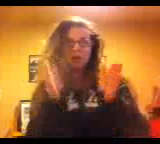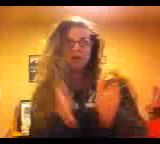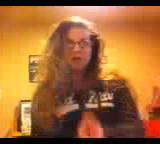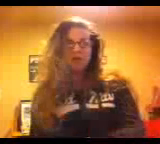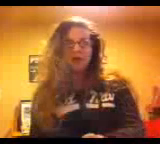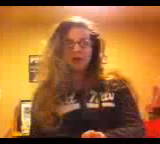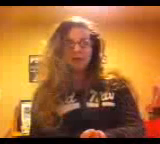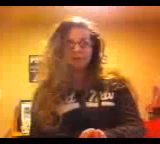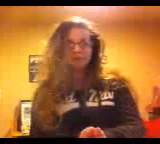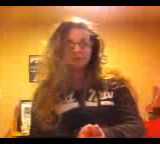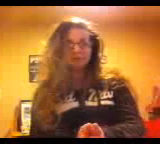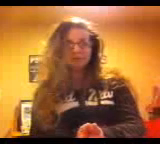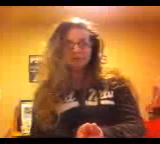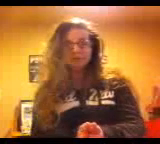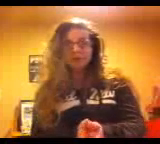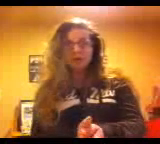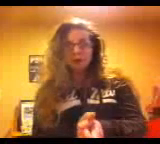today okay